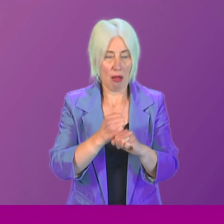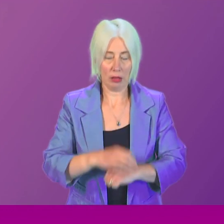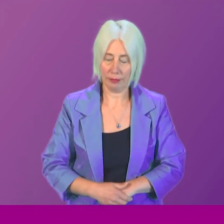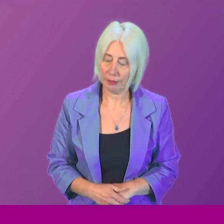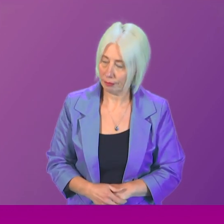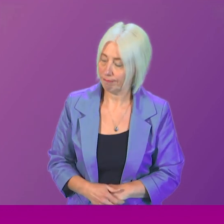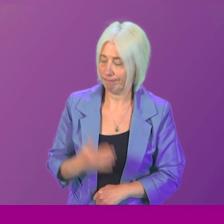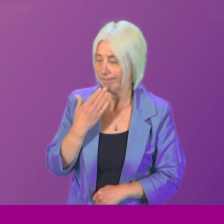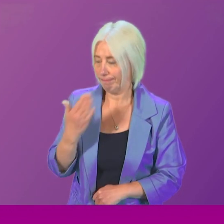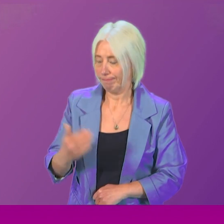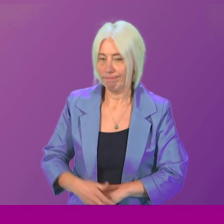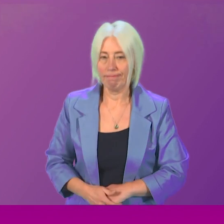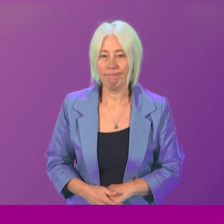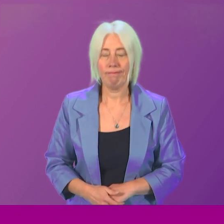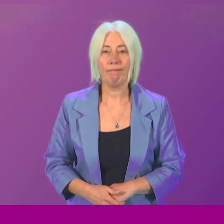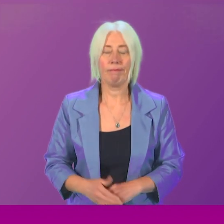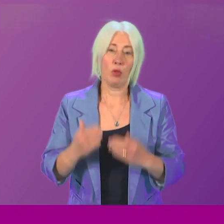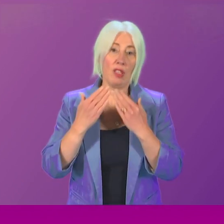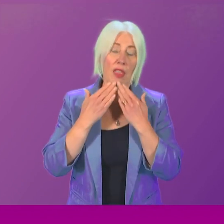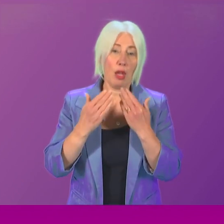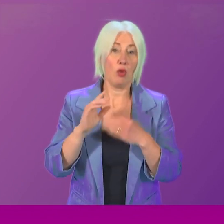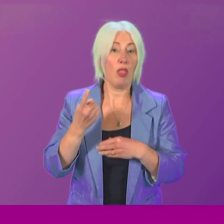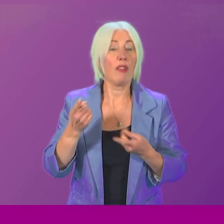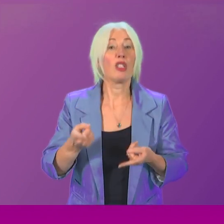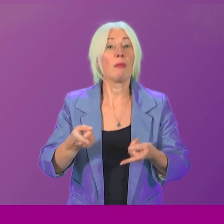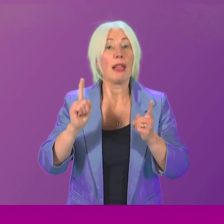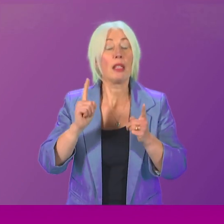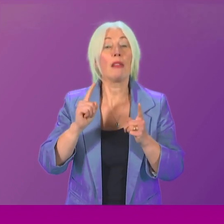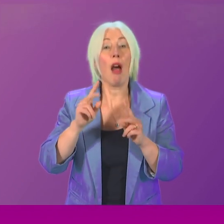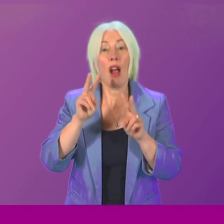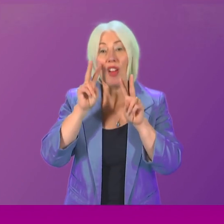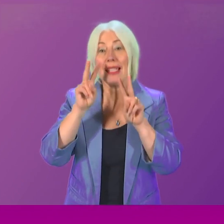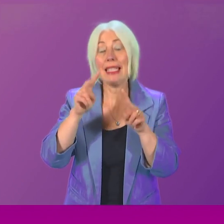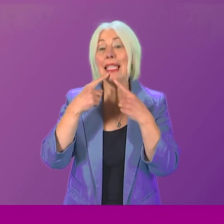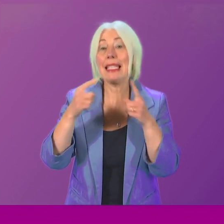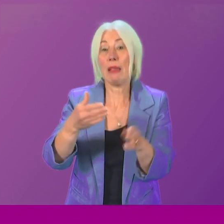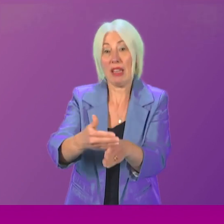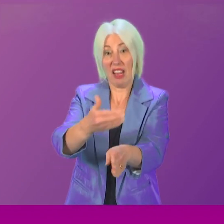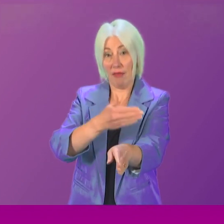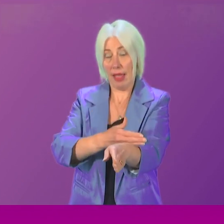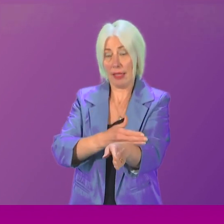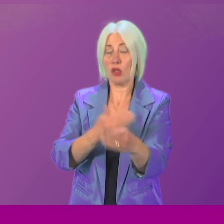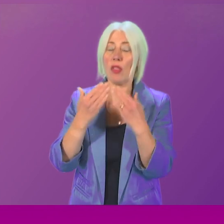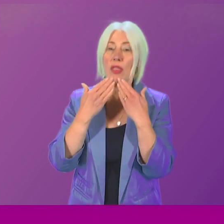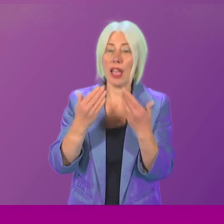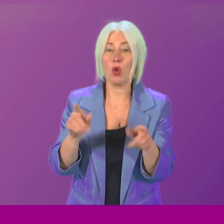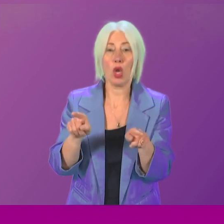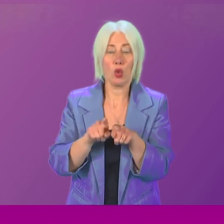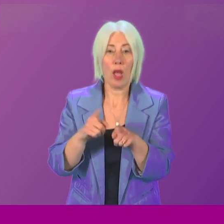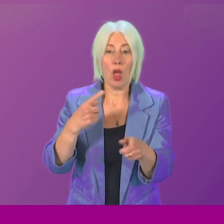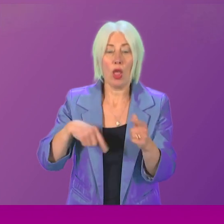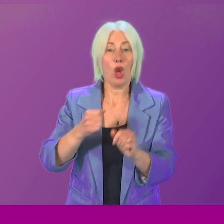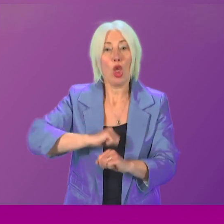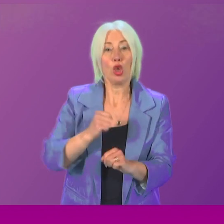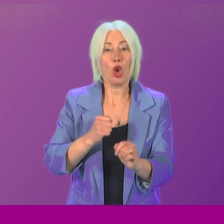Thank you, Presiding Officer. I would like to thank the First Minister for advance sight of her statement, and can I begin by associating the Scottish